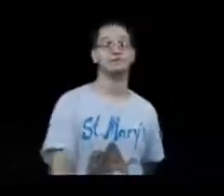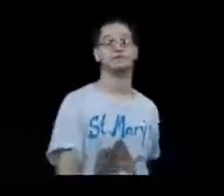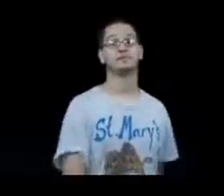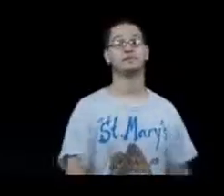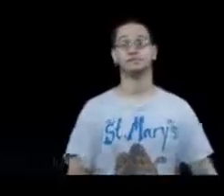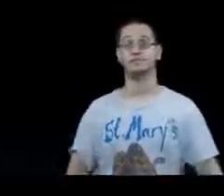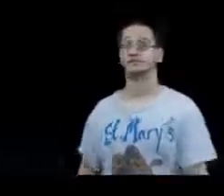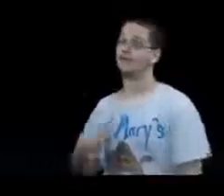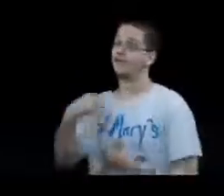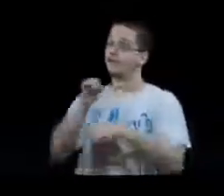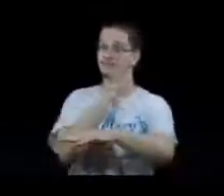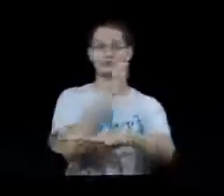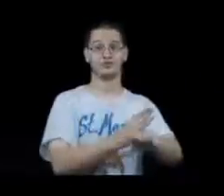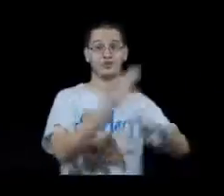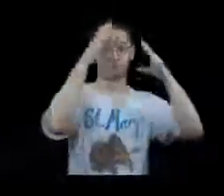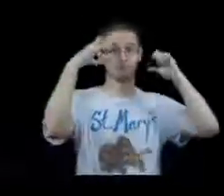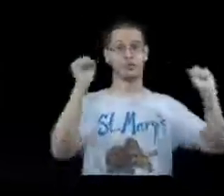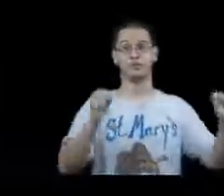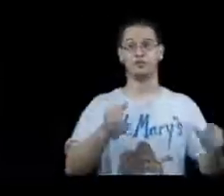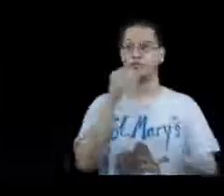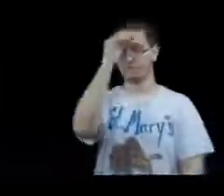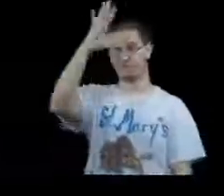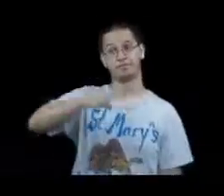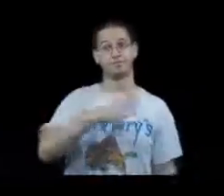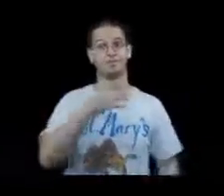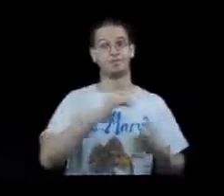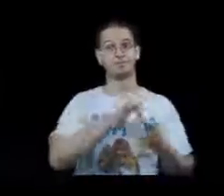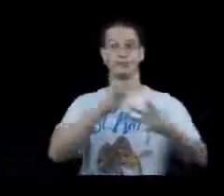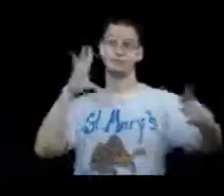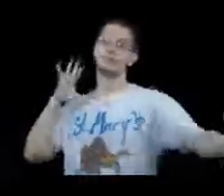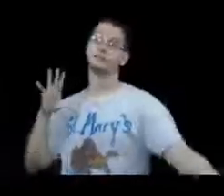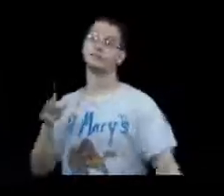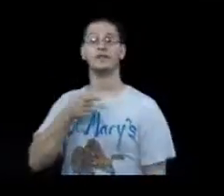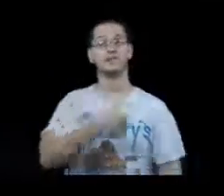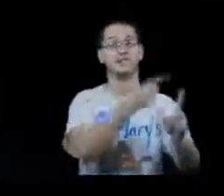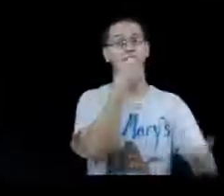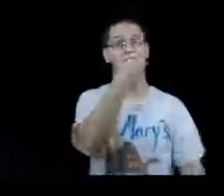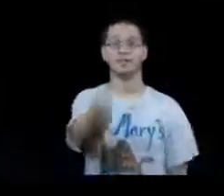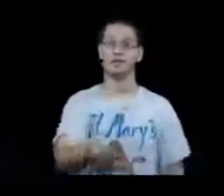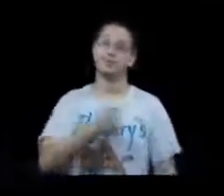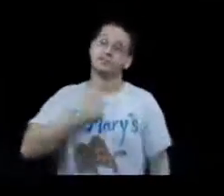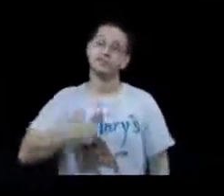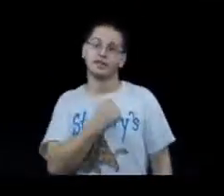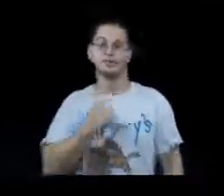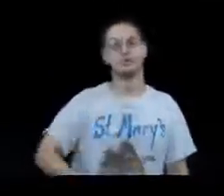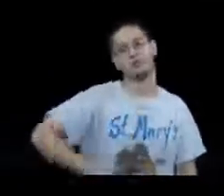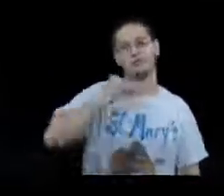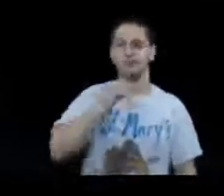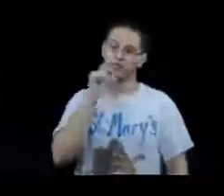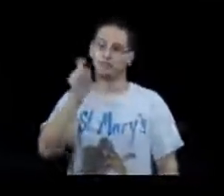I had a job, but the boss man let me go He said, I'm sorry, but I won't be needing